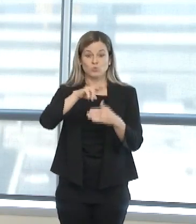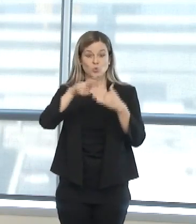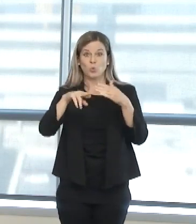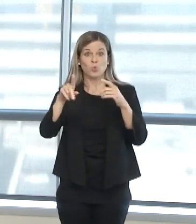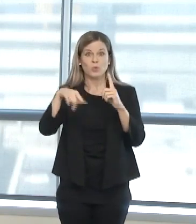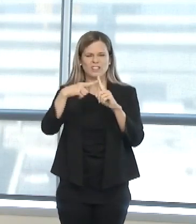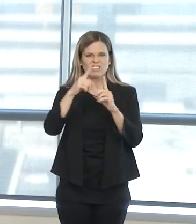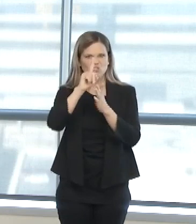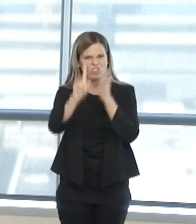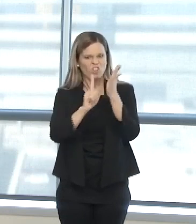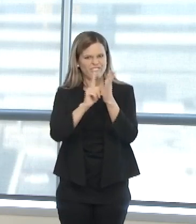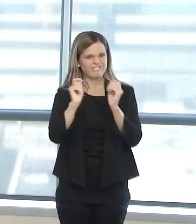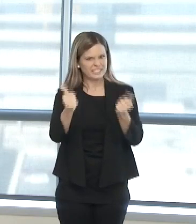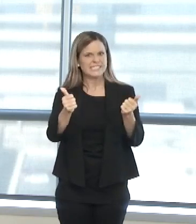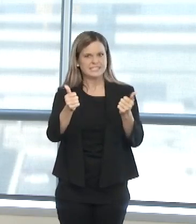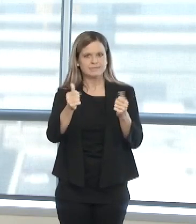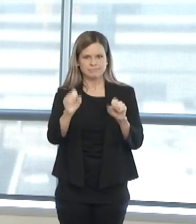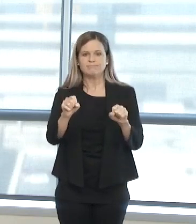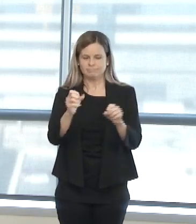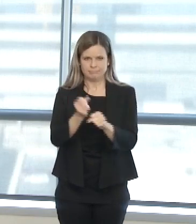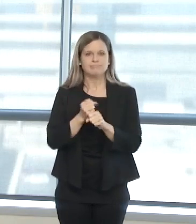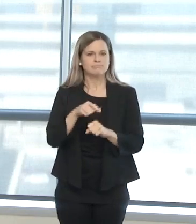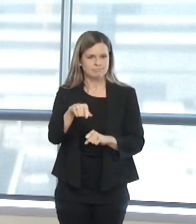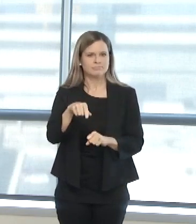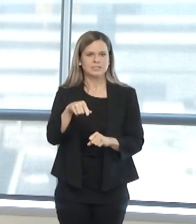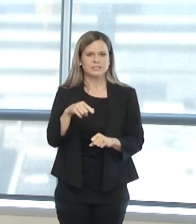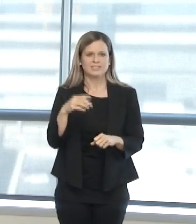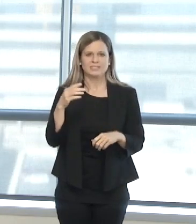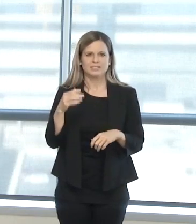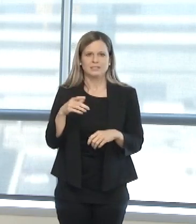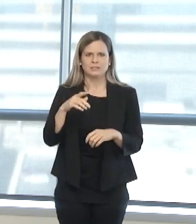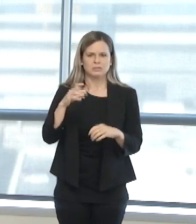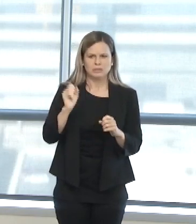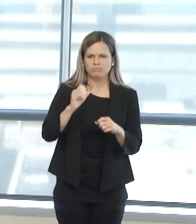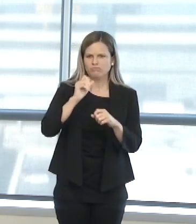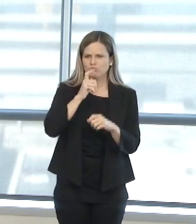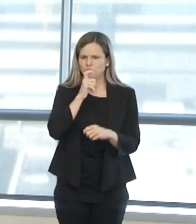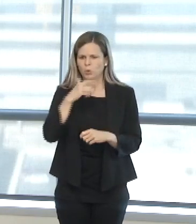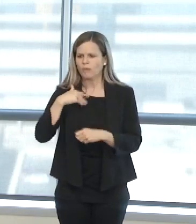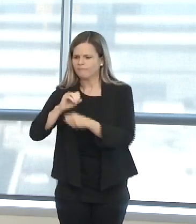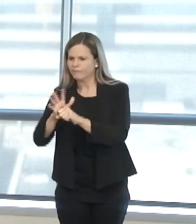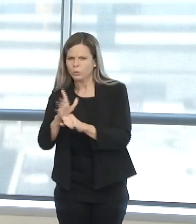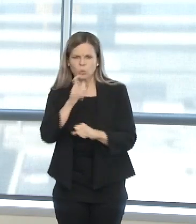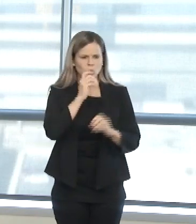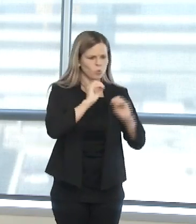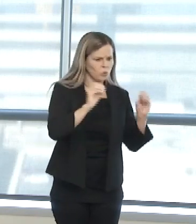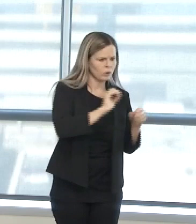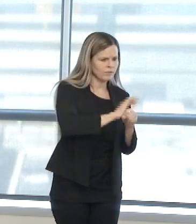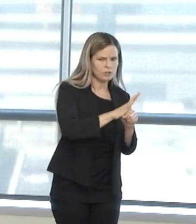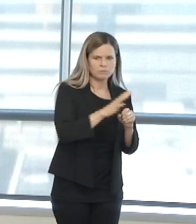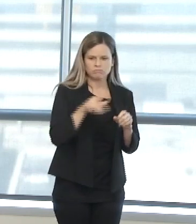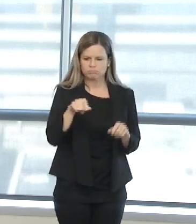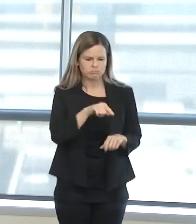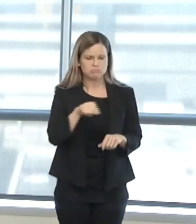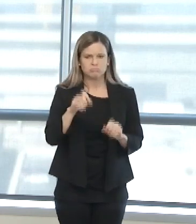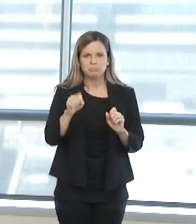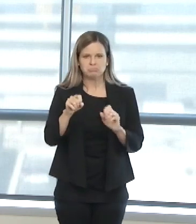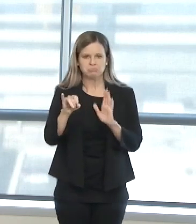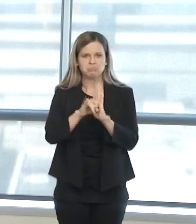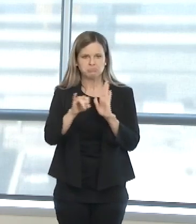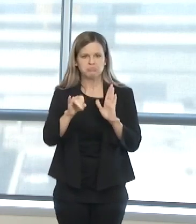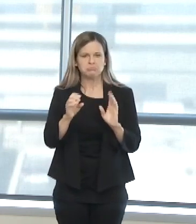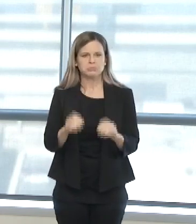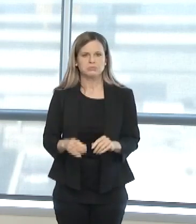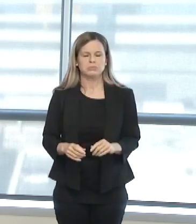allows us to quickly determine if a patient with COVID-19 symptoms does in fact have the virus and to isolate them and begin our treatment protocols.